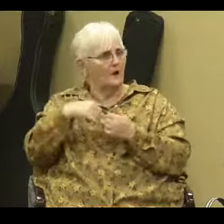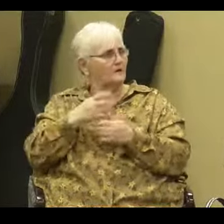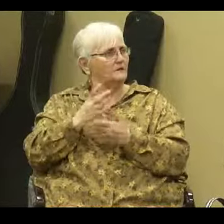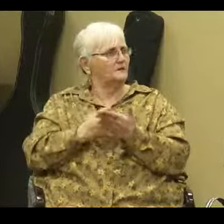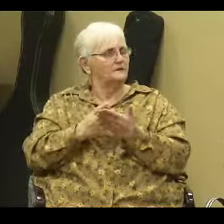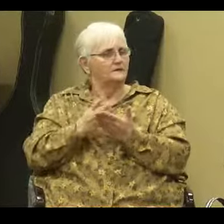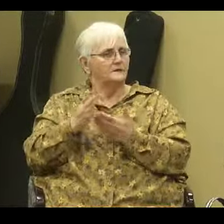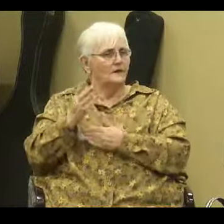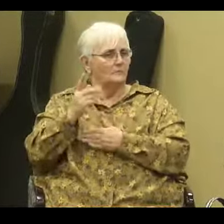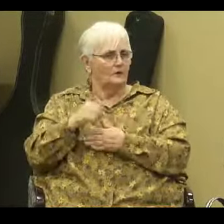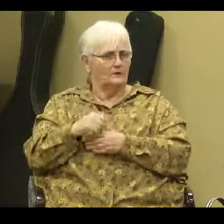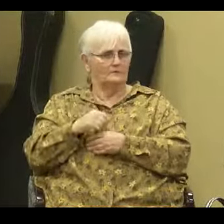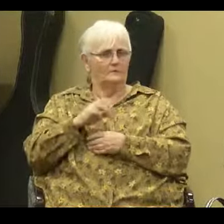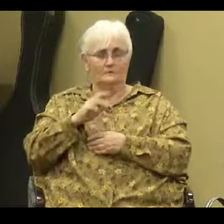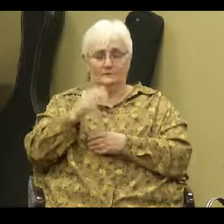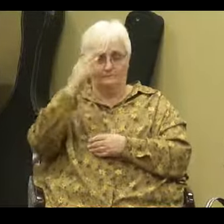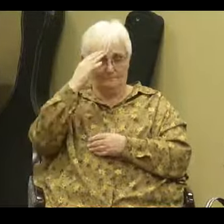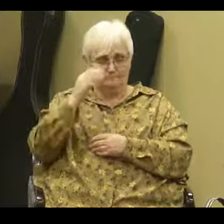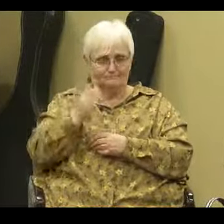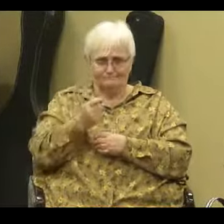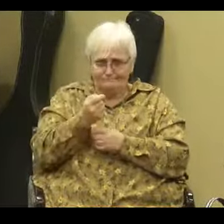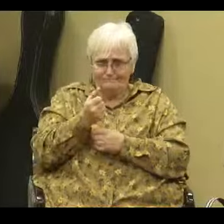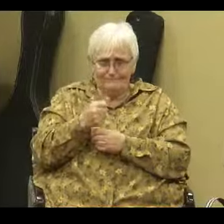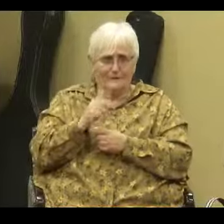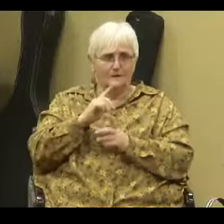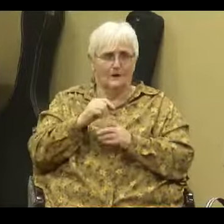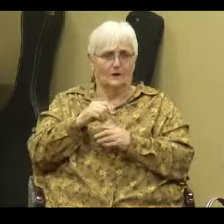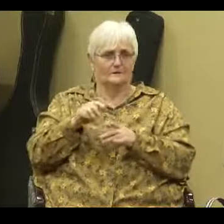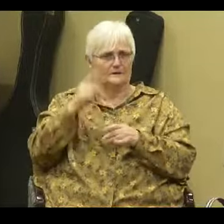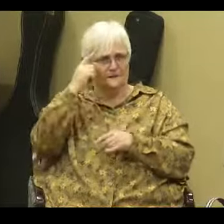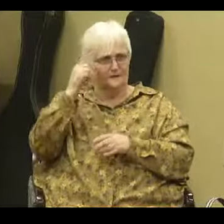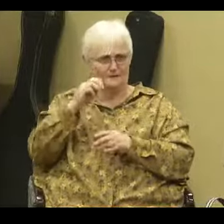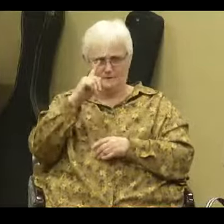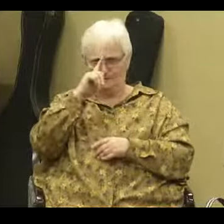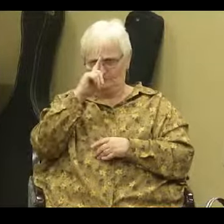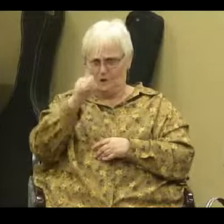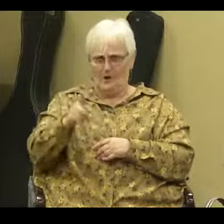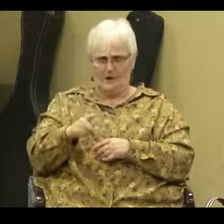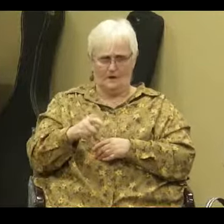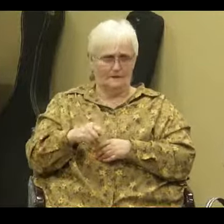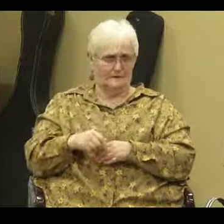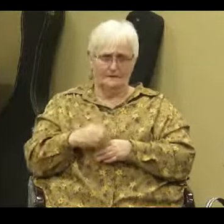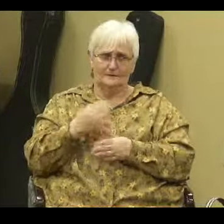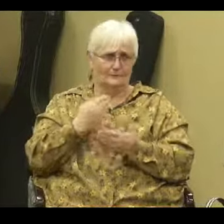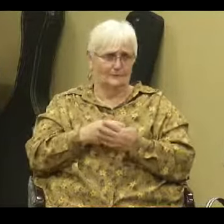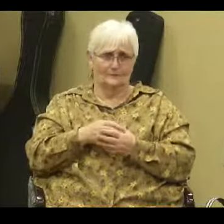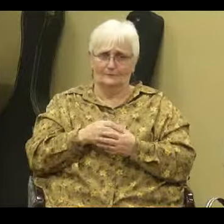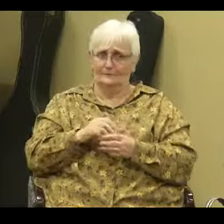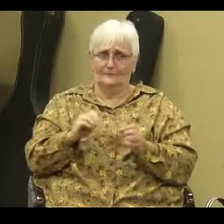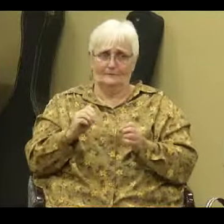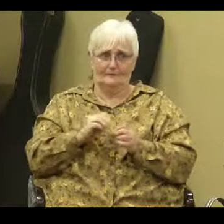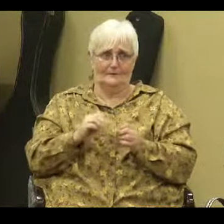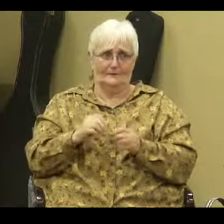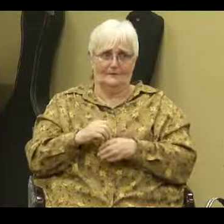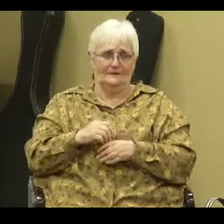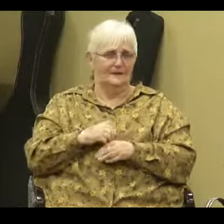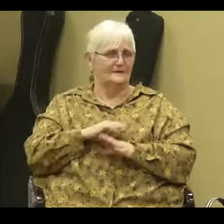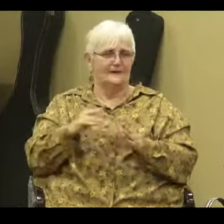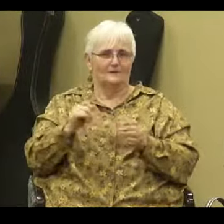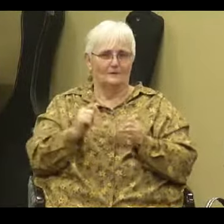doesn't really know a lot, but talks like he knows a lot. Okay, that's a know-it-all. Okay, that has nothing to do with being smart